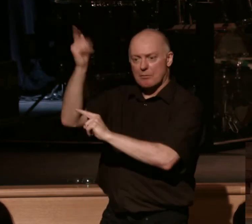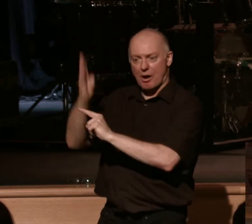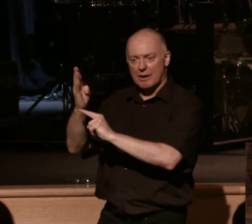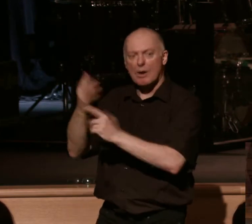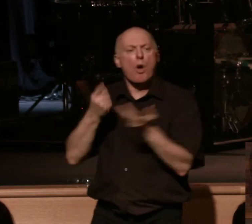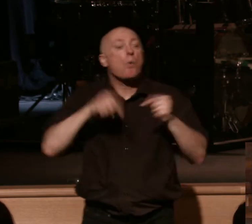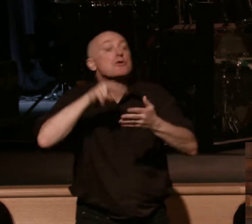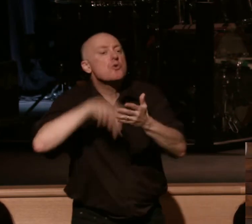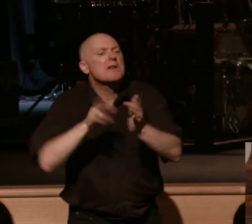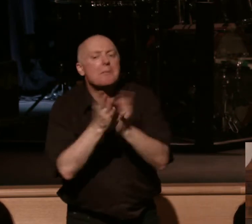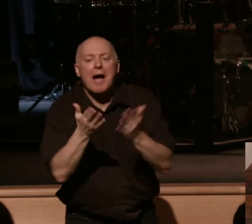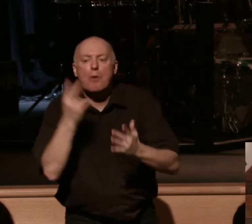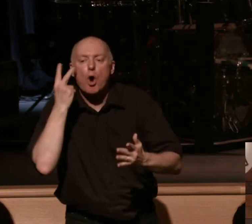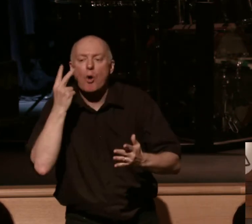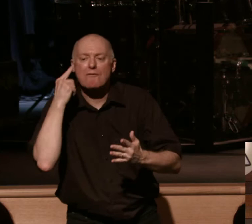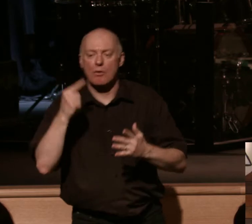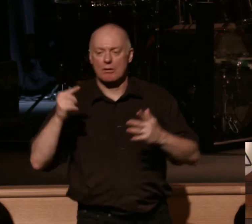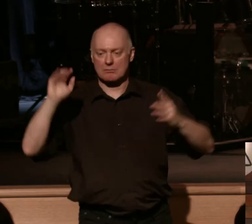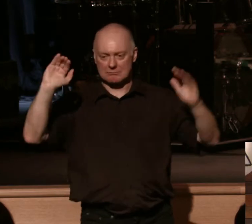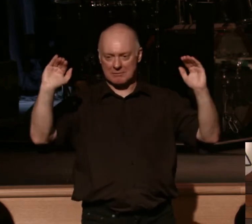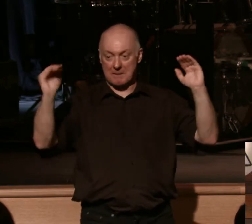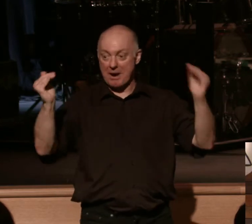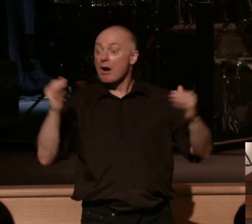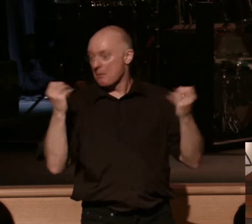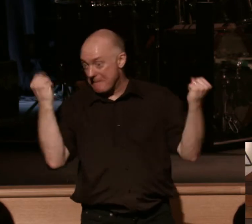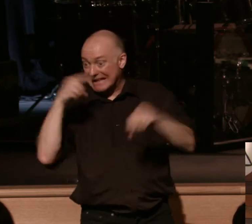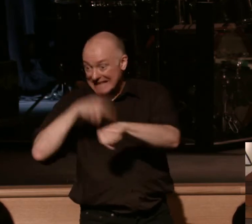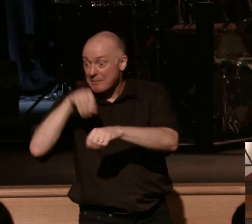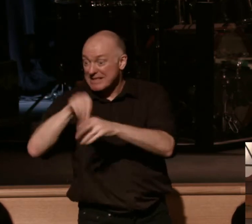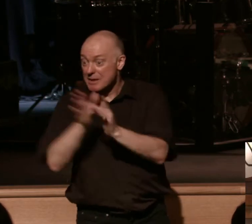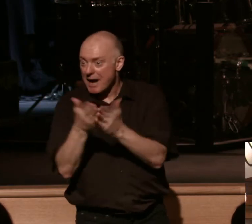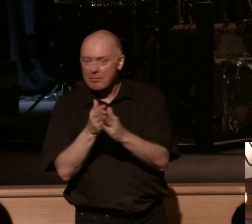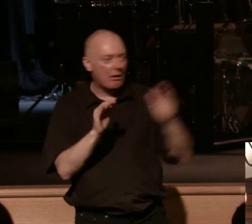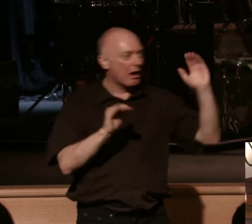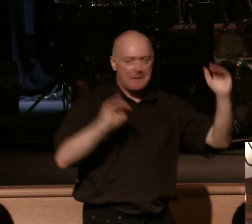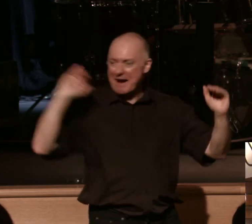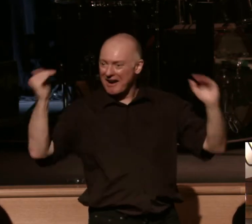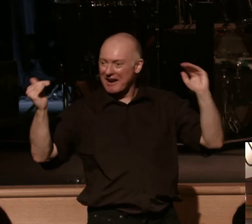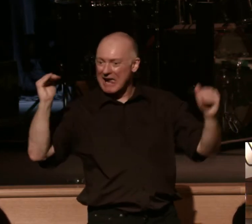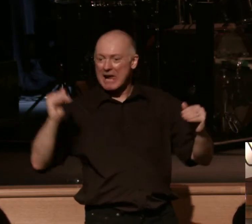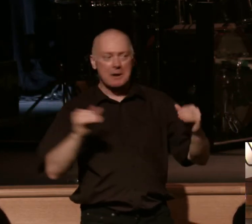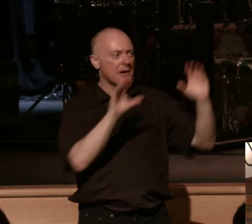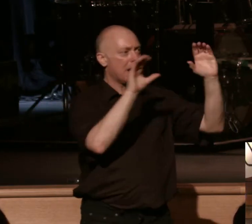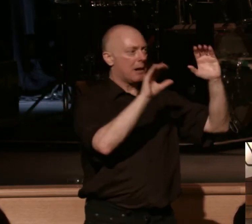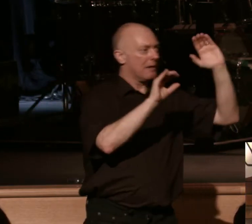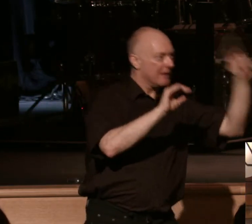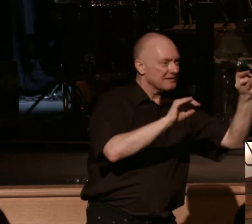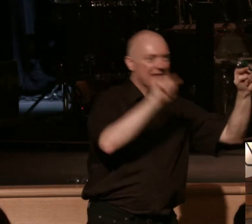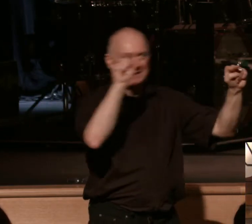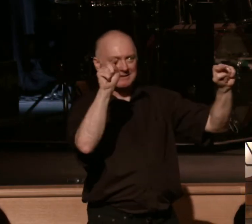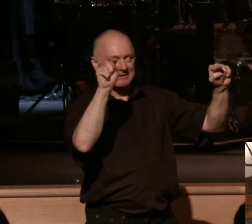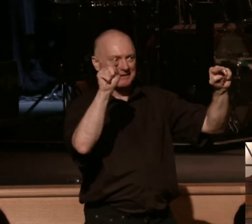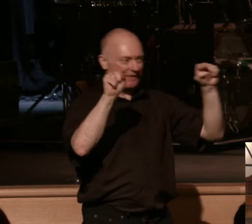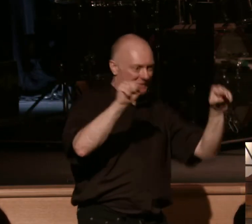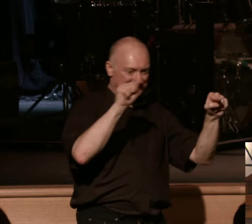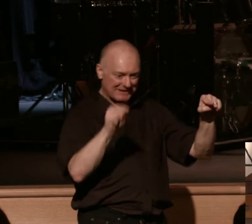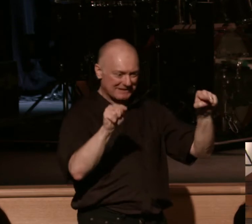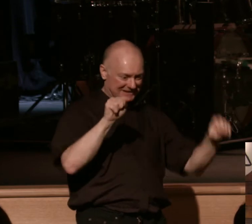Scripture, look for contrasts. Like as you're reading it, look for it. It's right here in the text because it brings up the meaning. Paul's like, hey, I got a tent